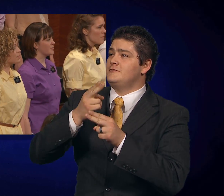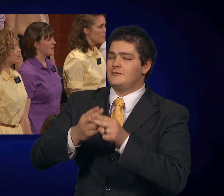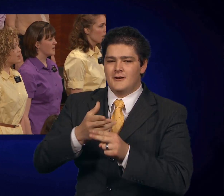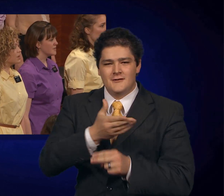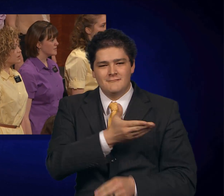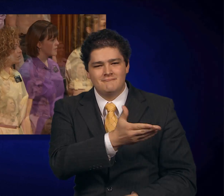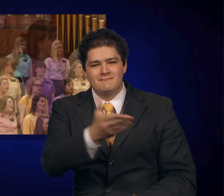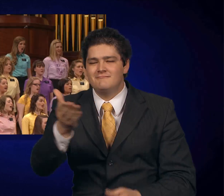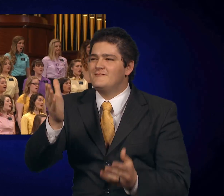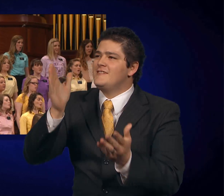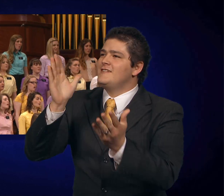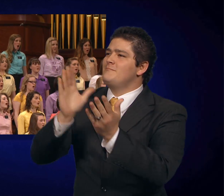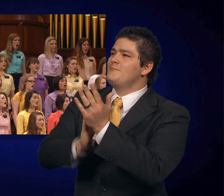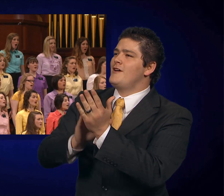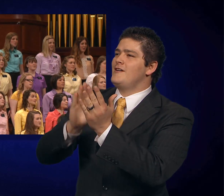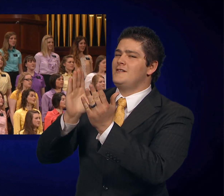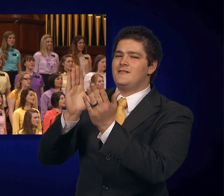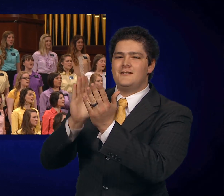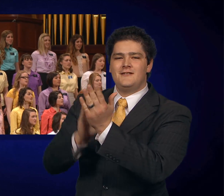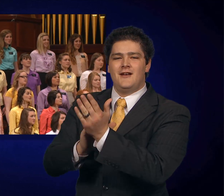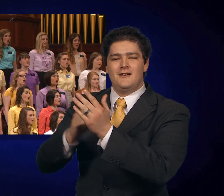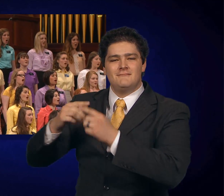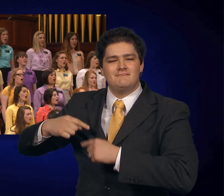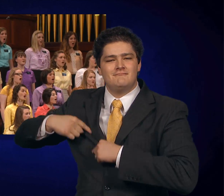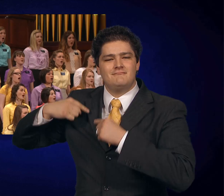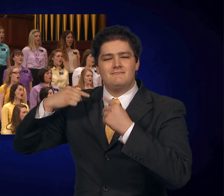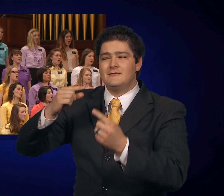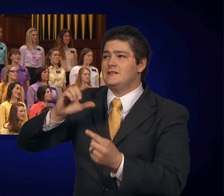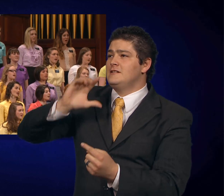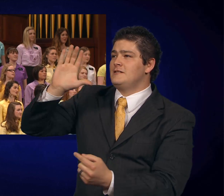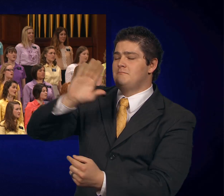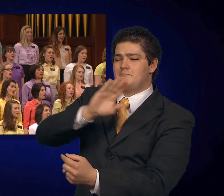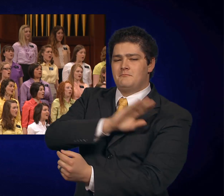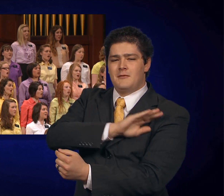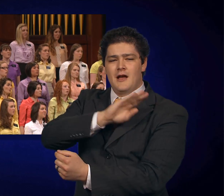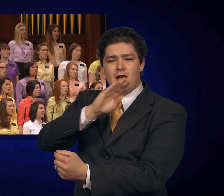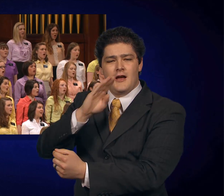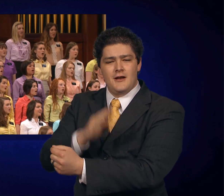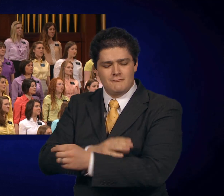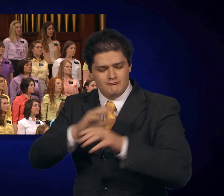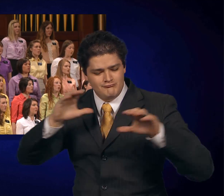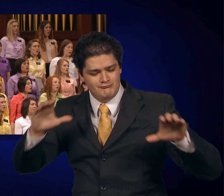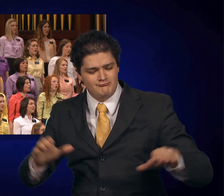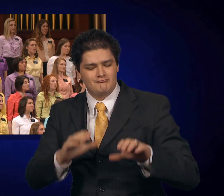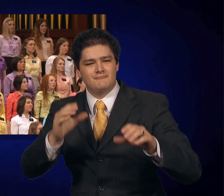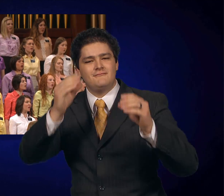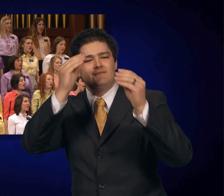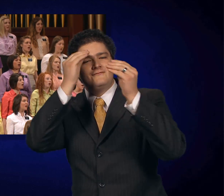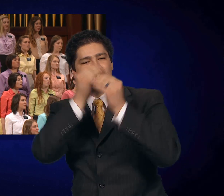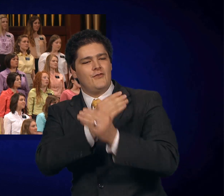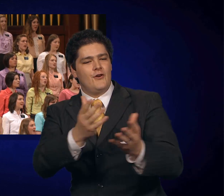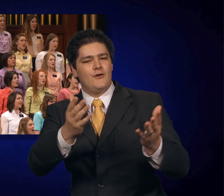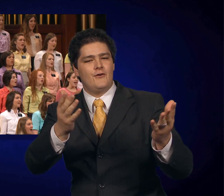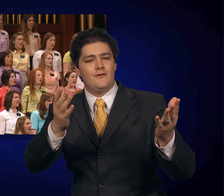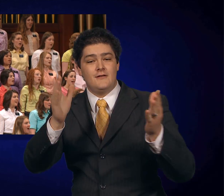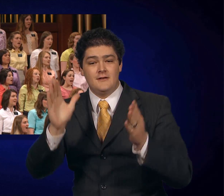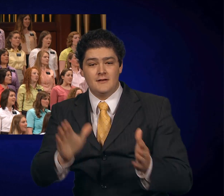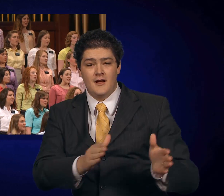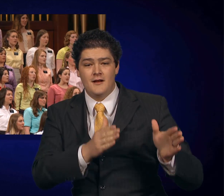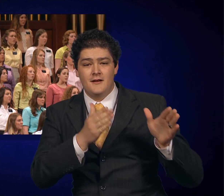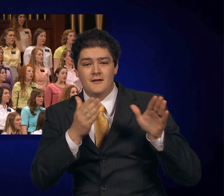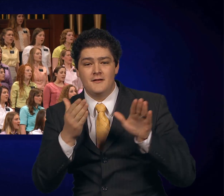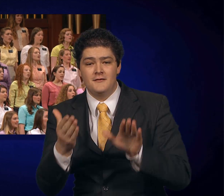Tell what his heart has come to